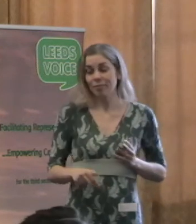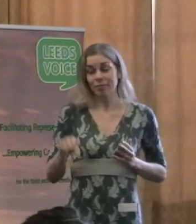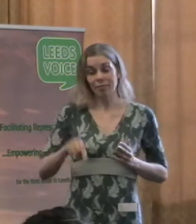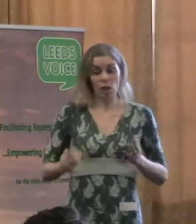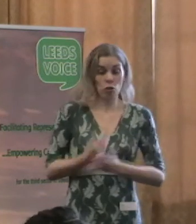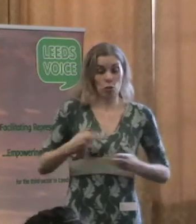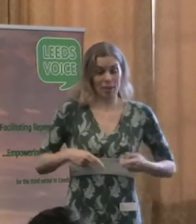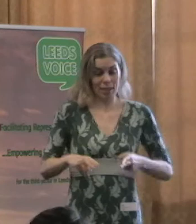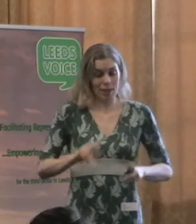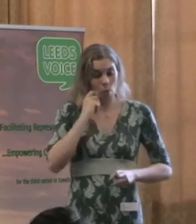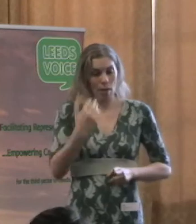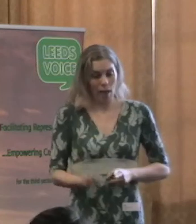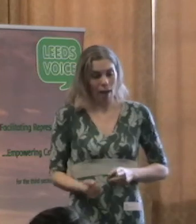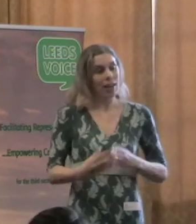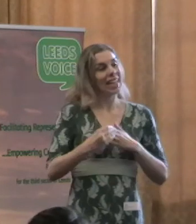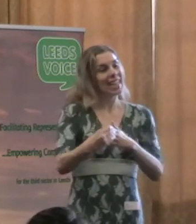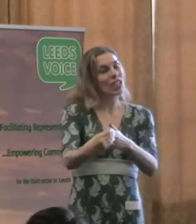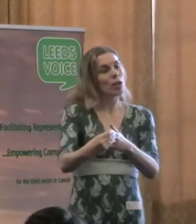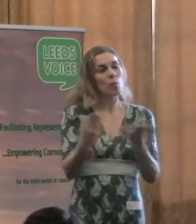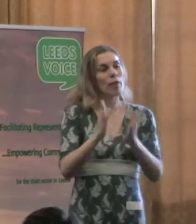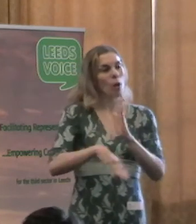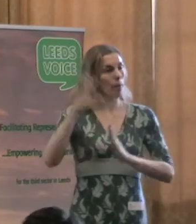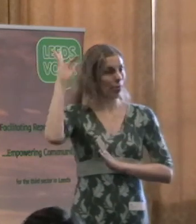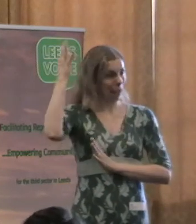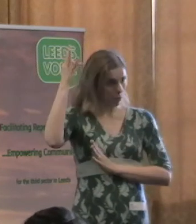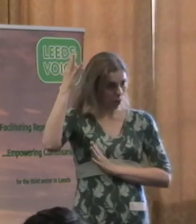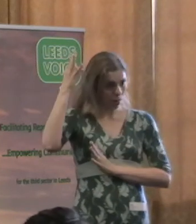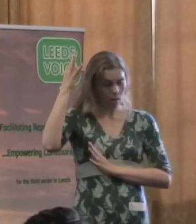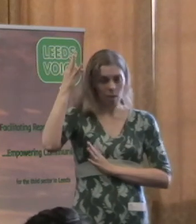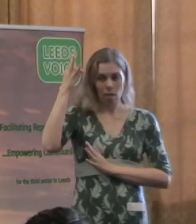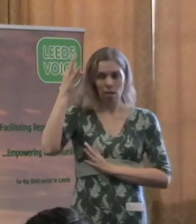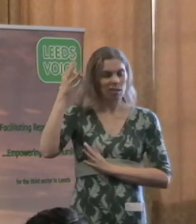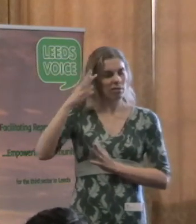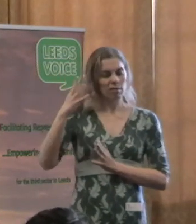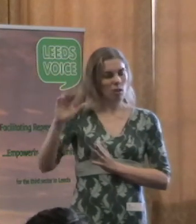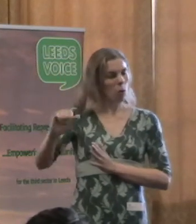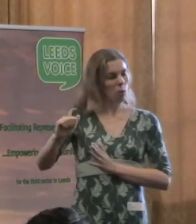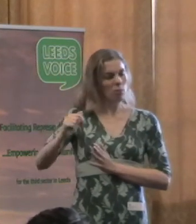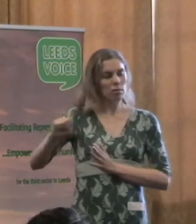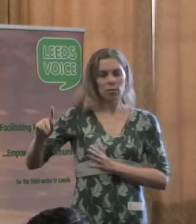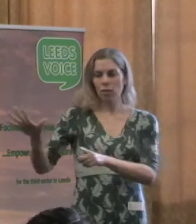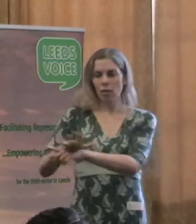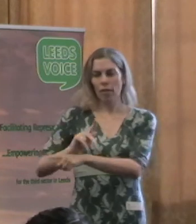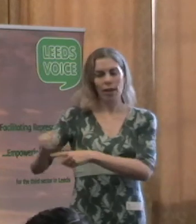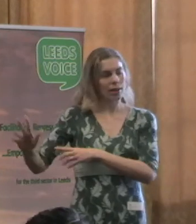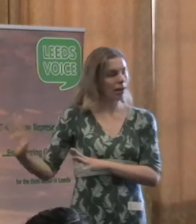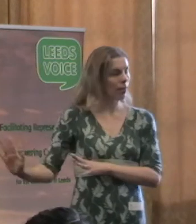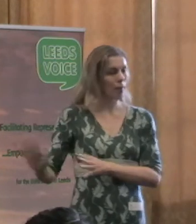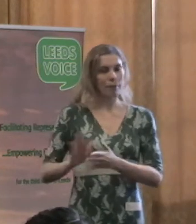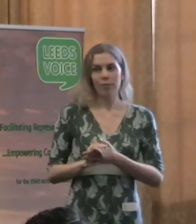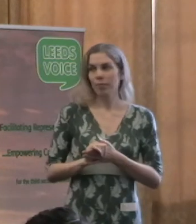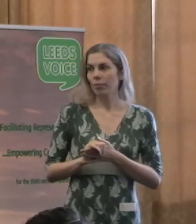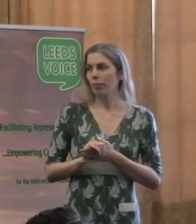leadership role for the local authorities, and I want to talk about that a little bit further. And within that,